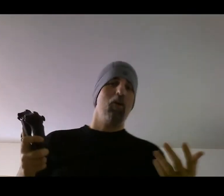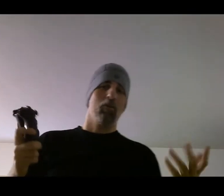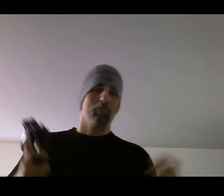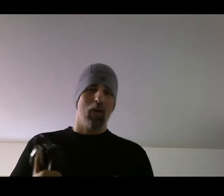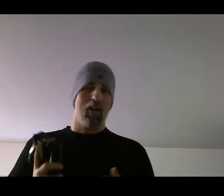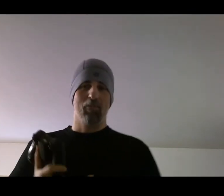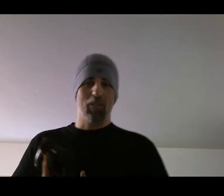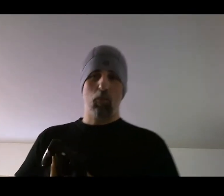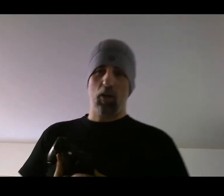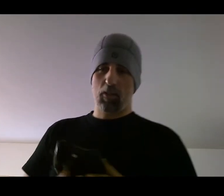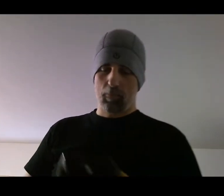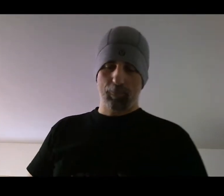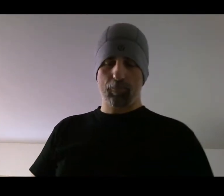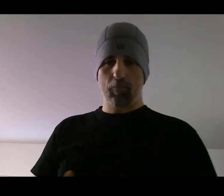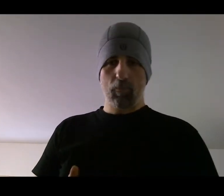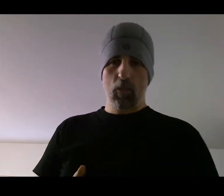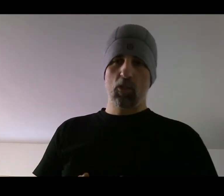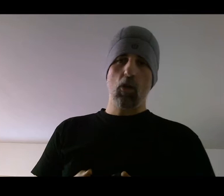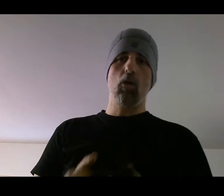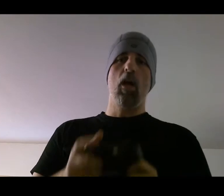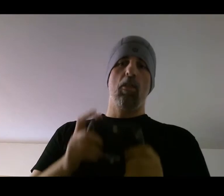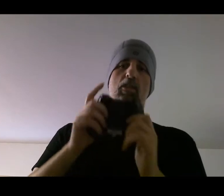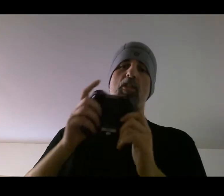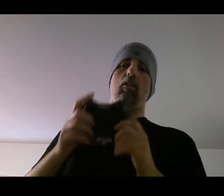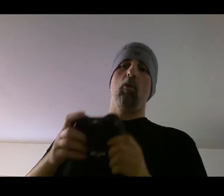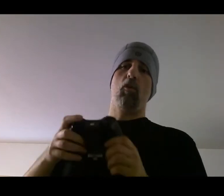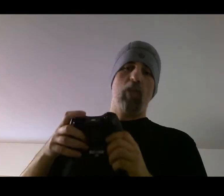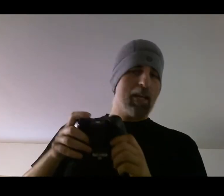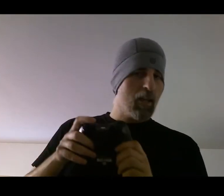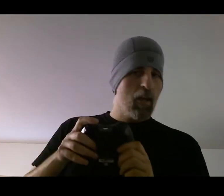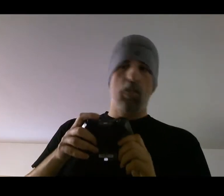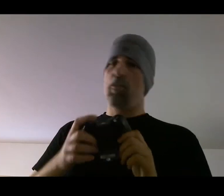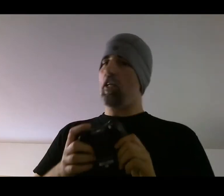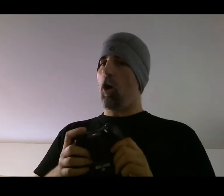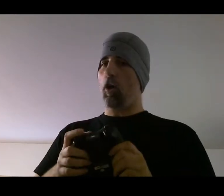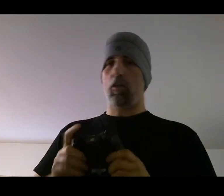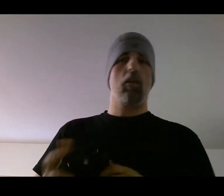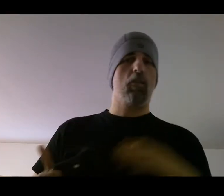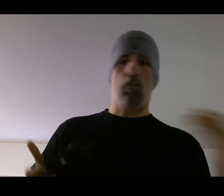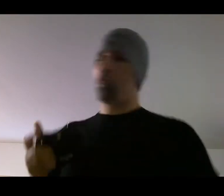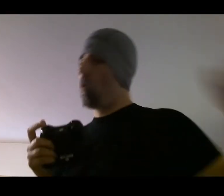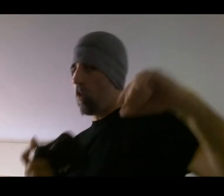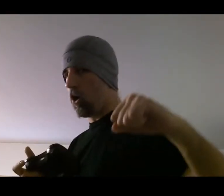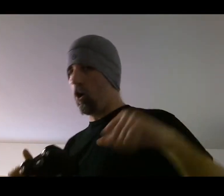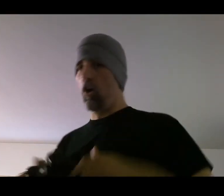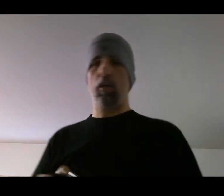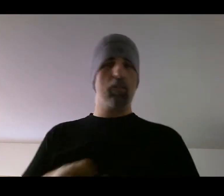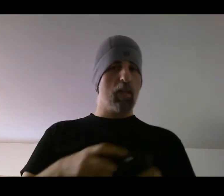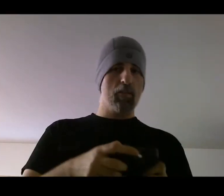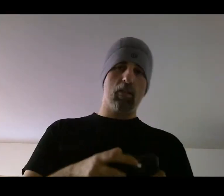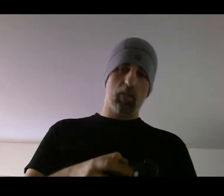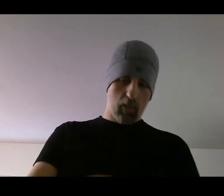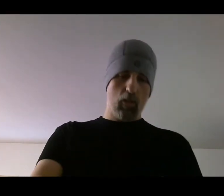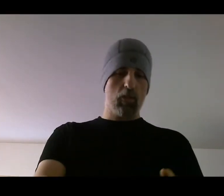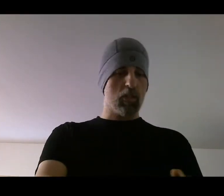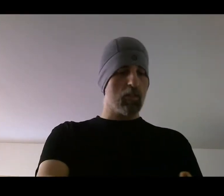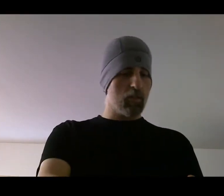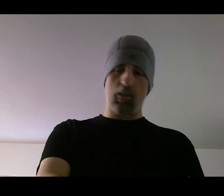Oh wow, this works. So the system of like the art to throw the hook and the, the, you know, the slider